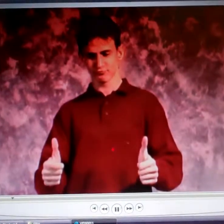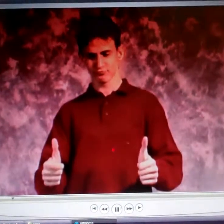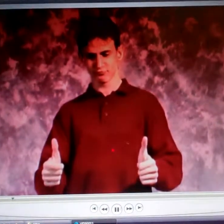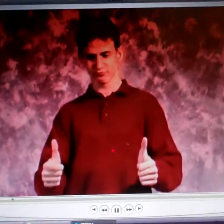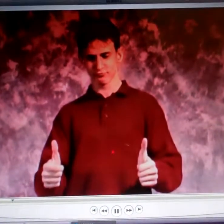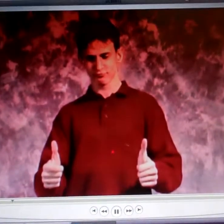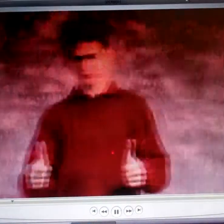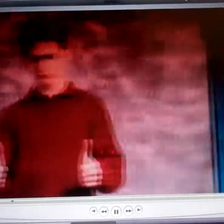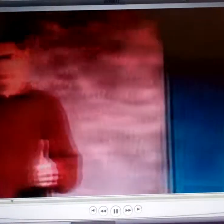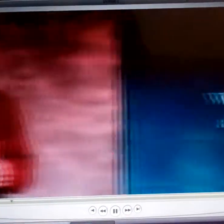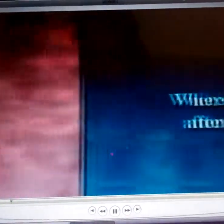there in Chicago.